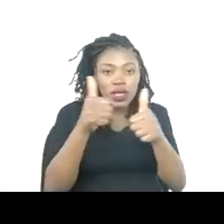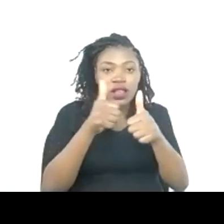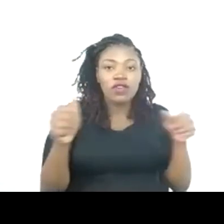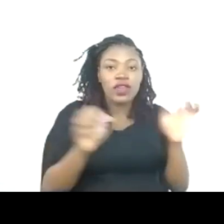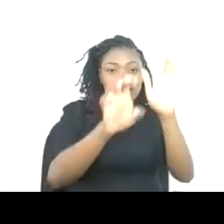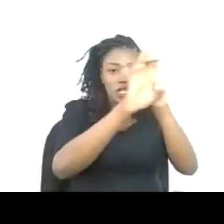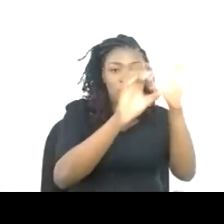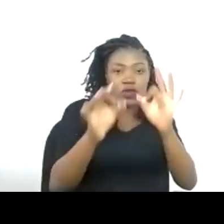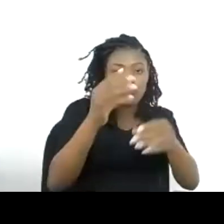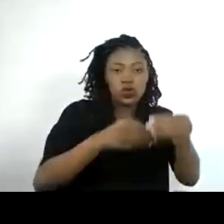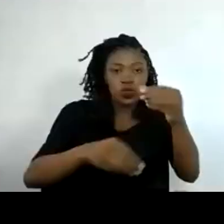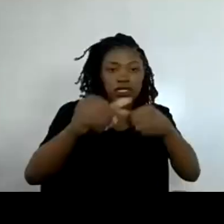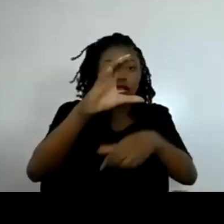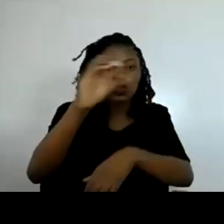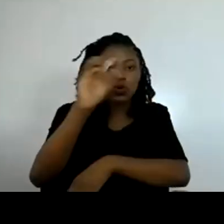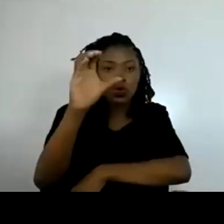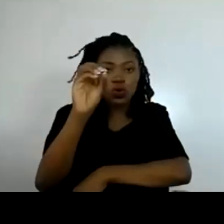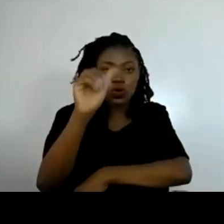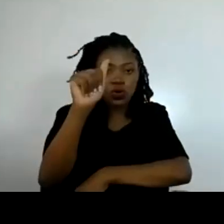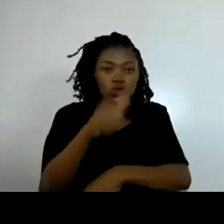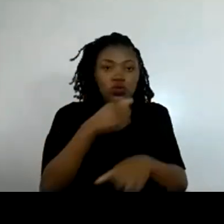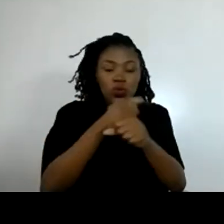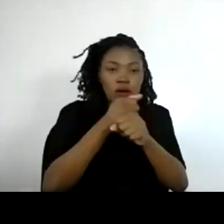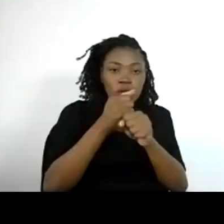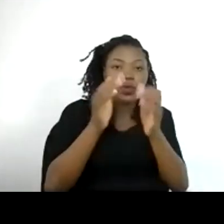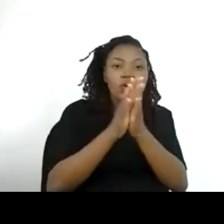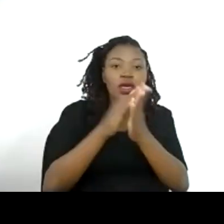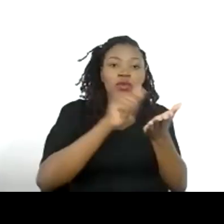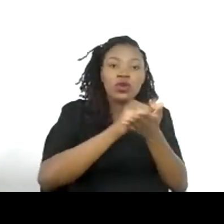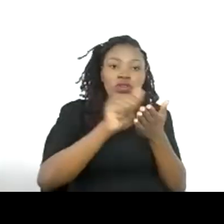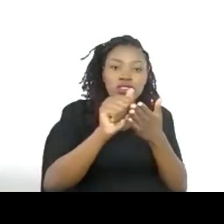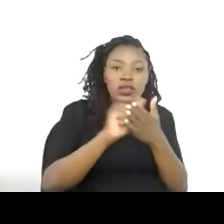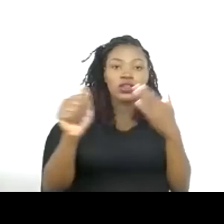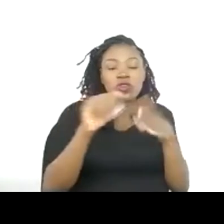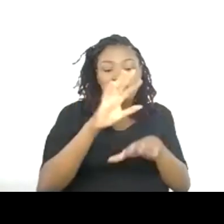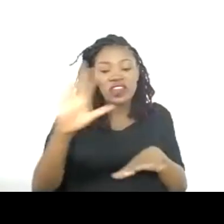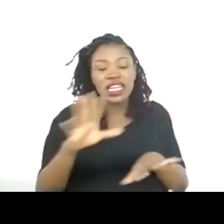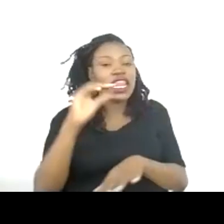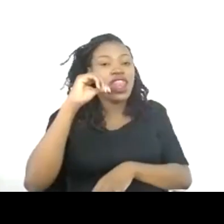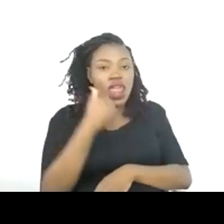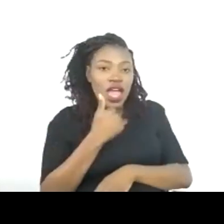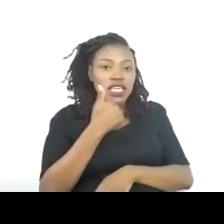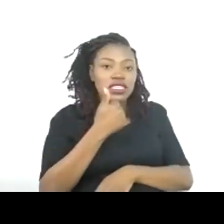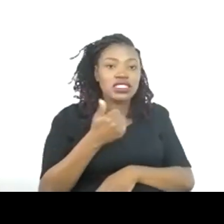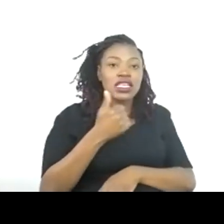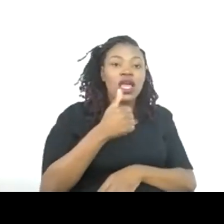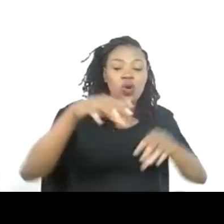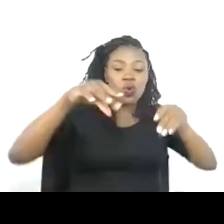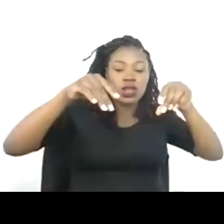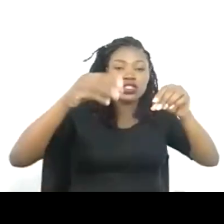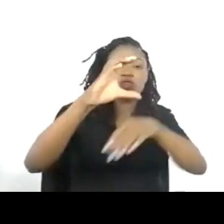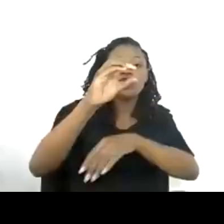of very fine delicacies in cocoa, and they will be looking for very specific